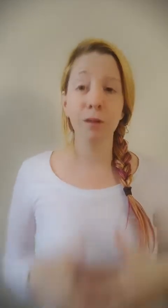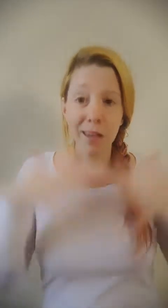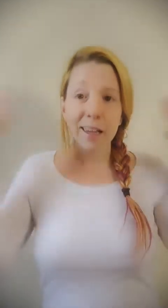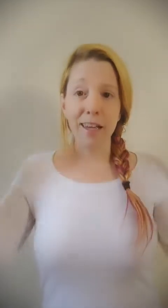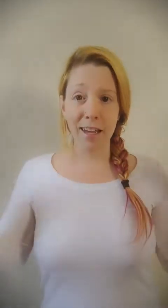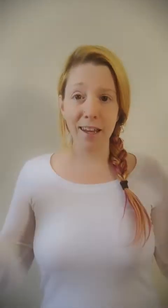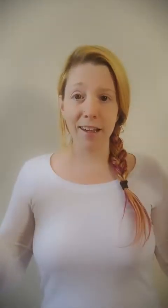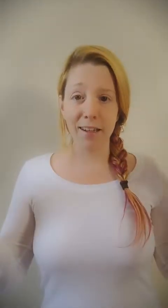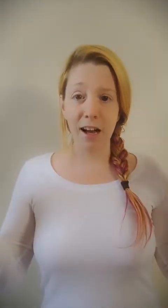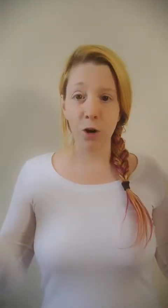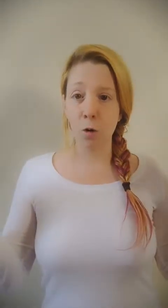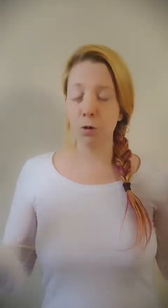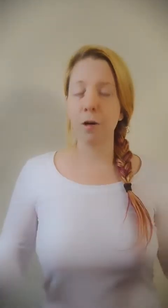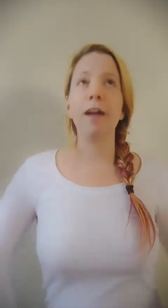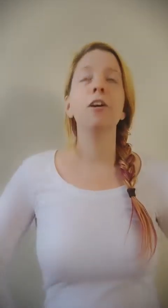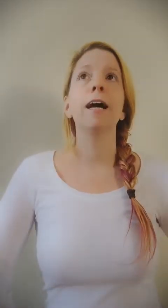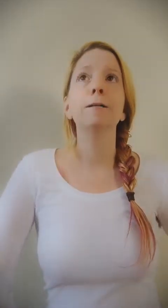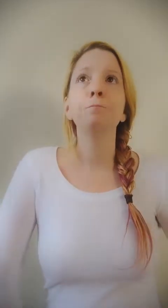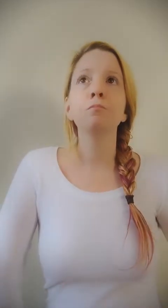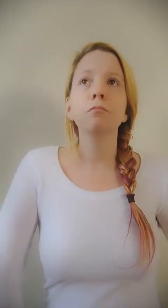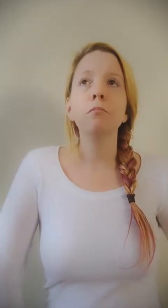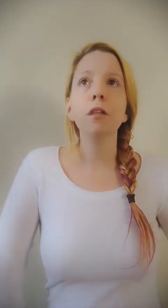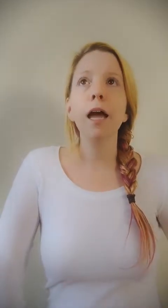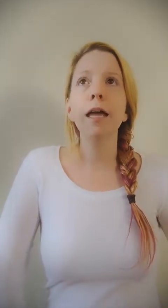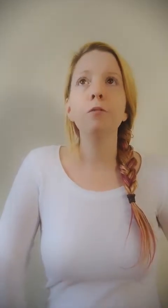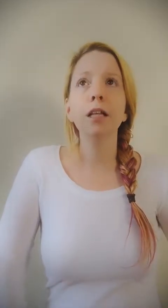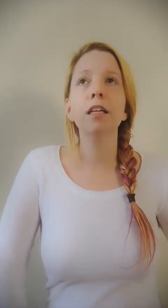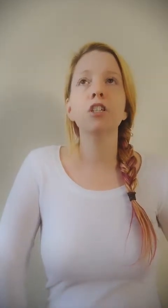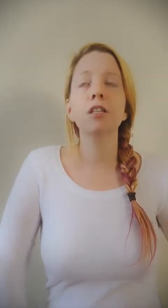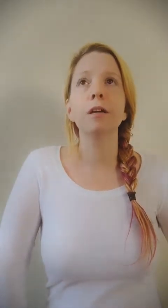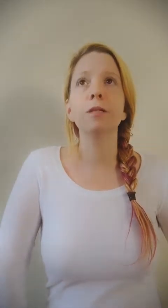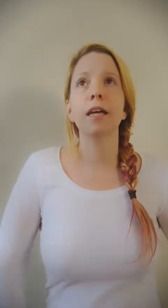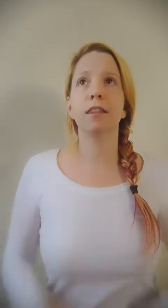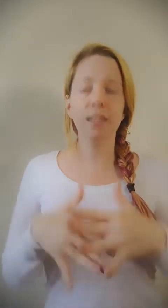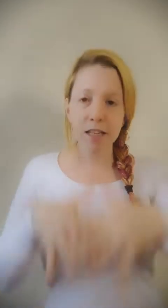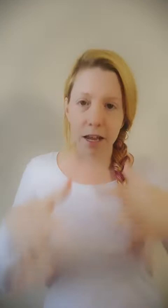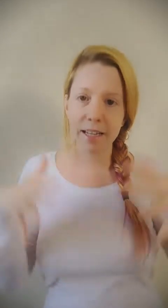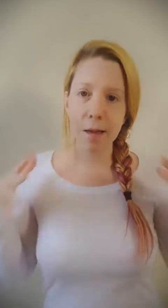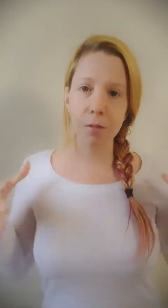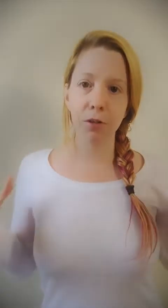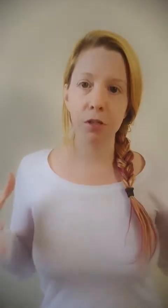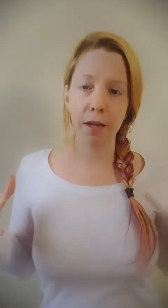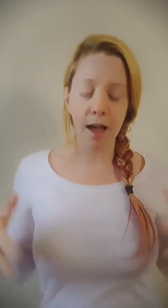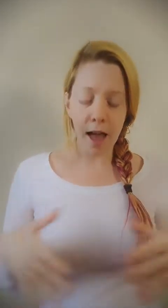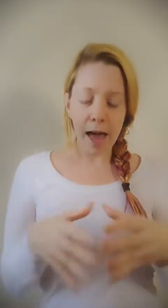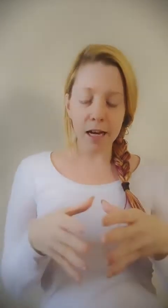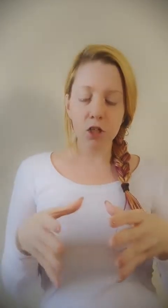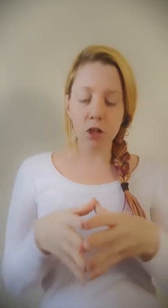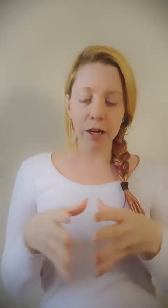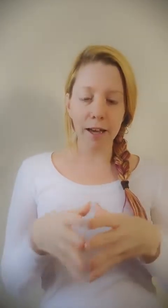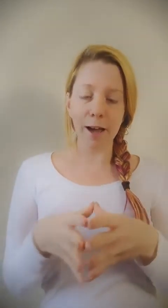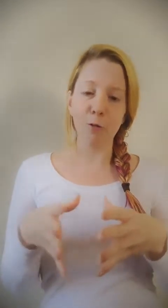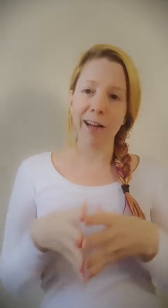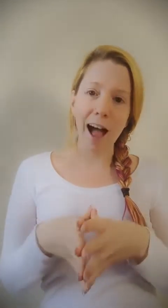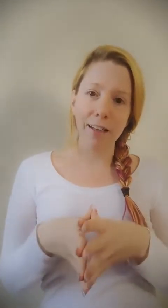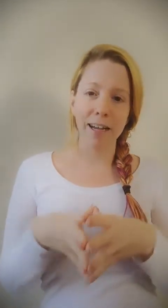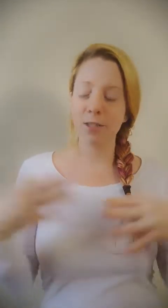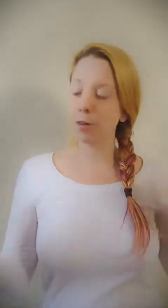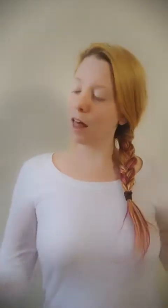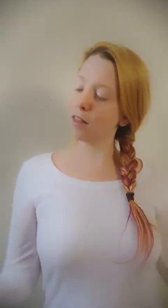in a cold area. And it really just, it was like, this is unacceptable to me. And it's looking at our reality. And so then